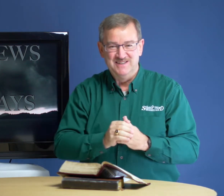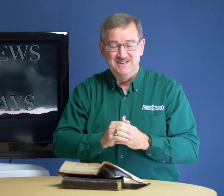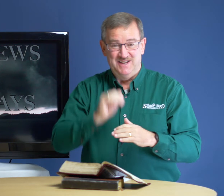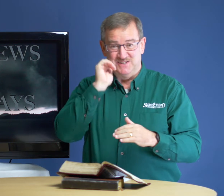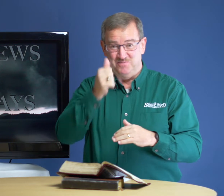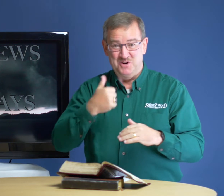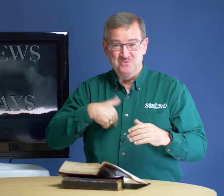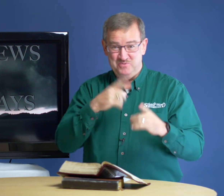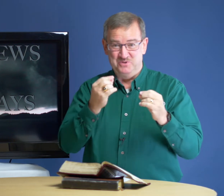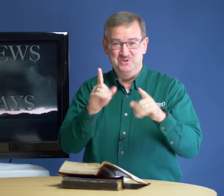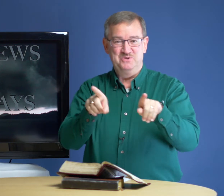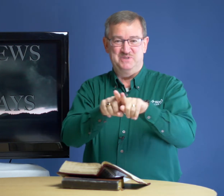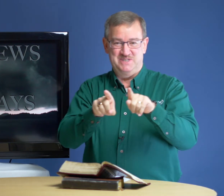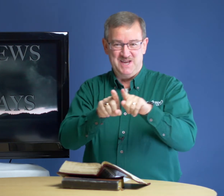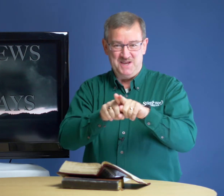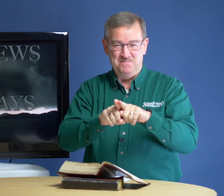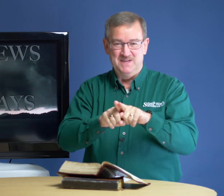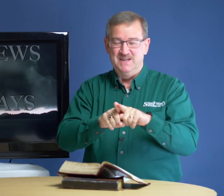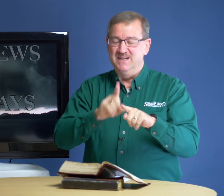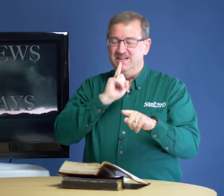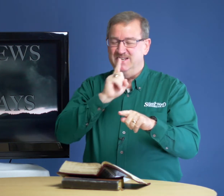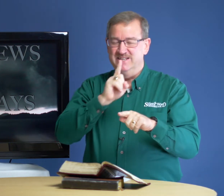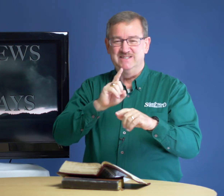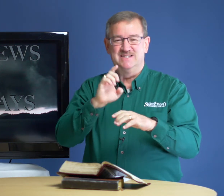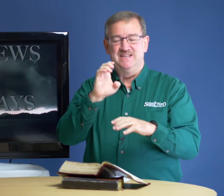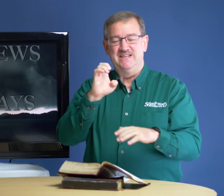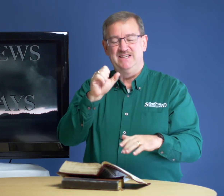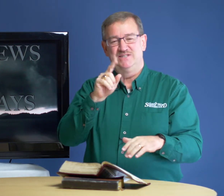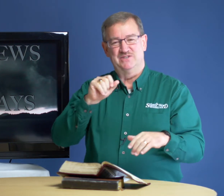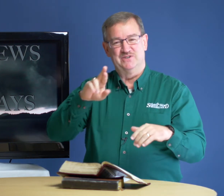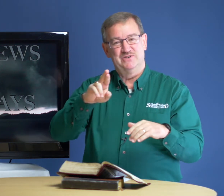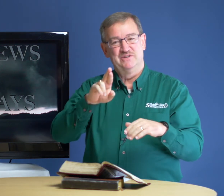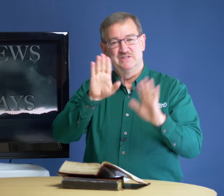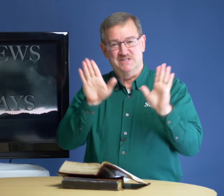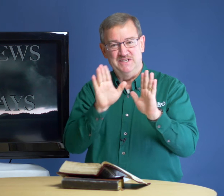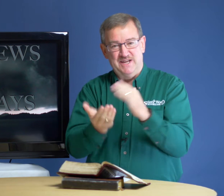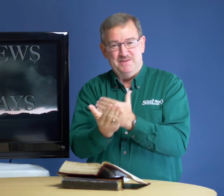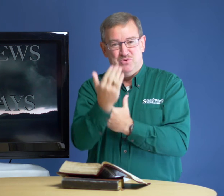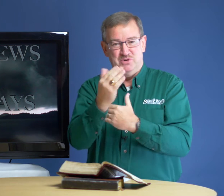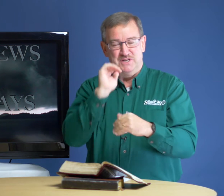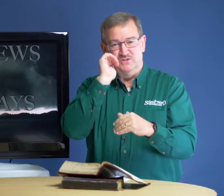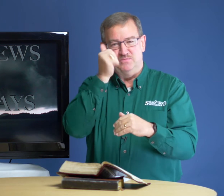And tomorrow we will do the same. It is Easter Sunday morning tomorrow.